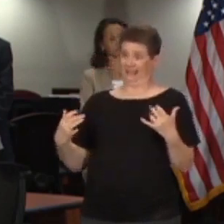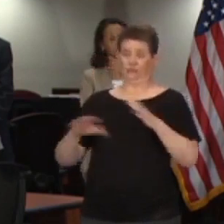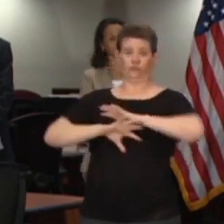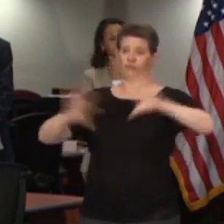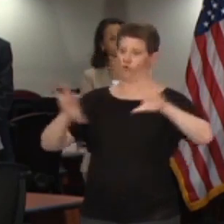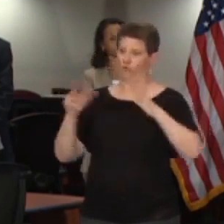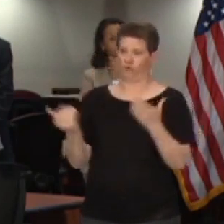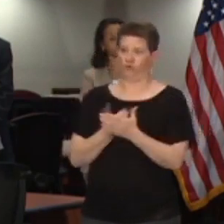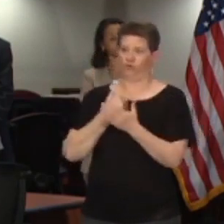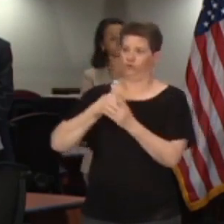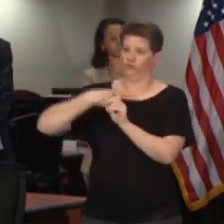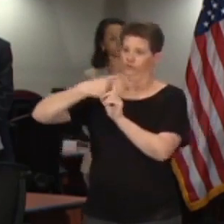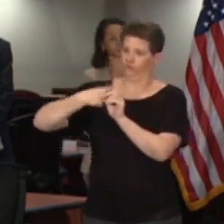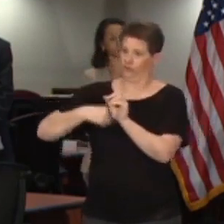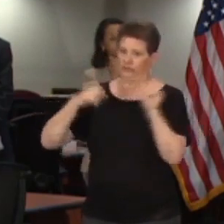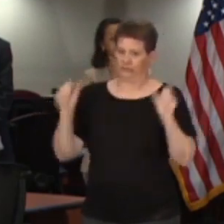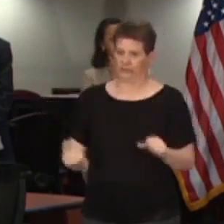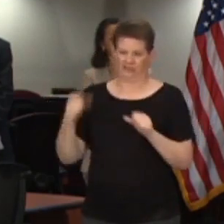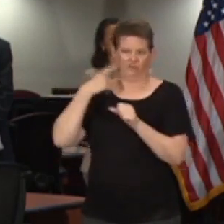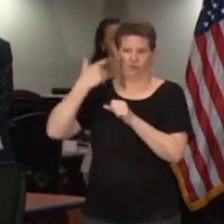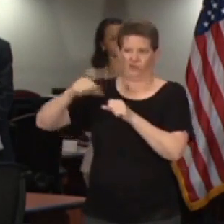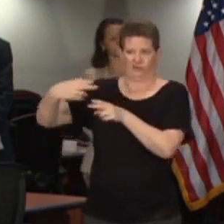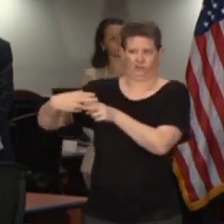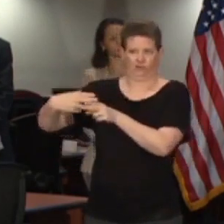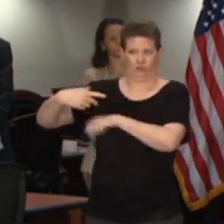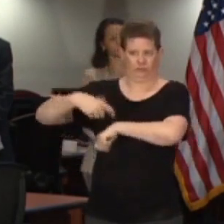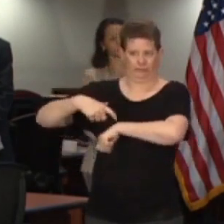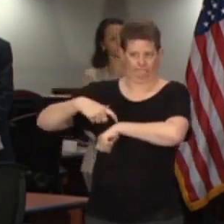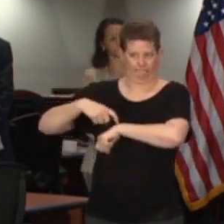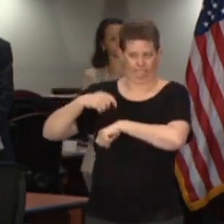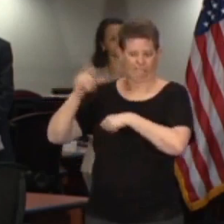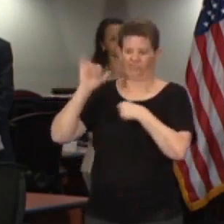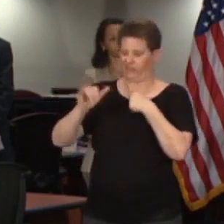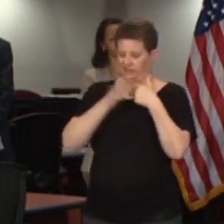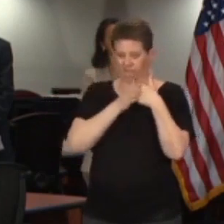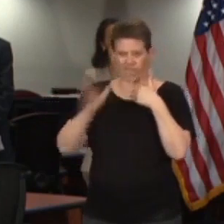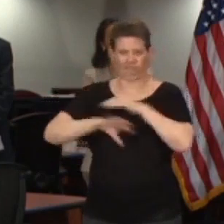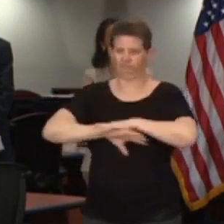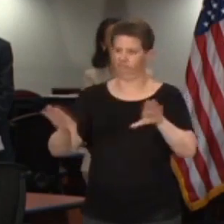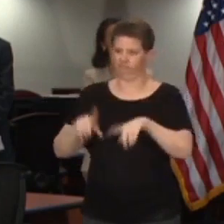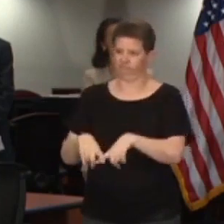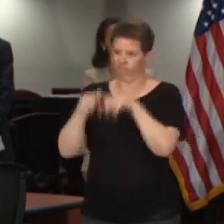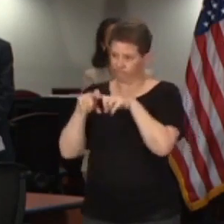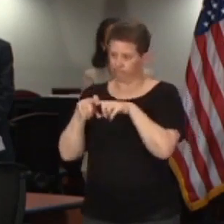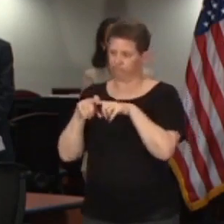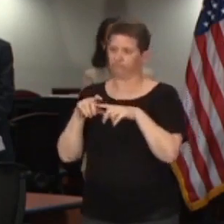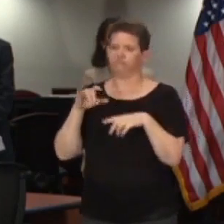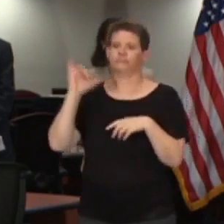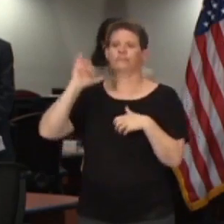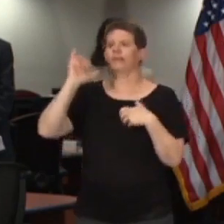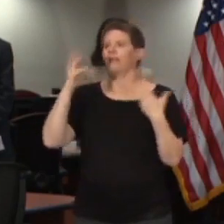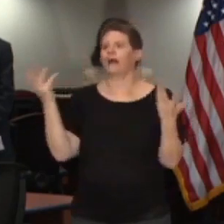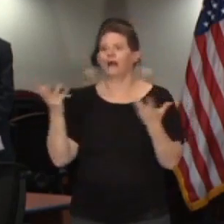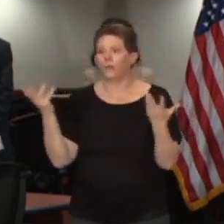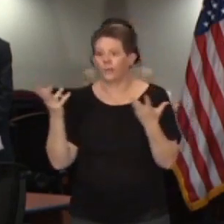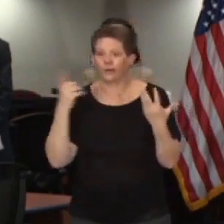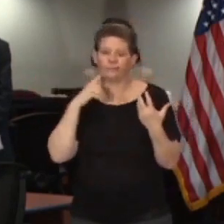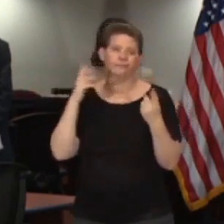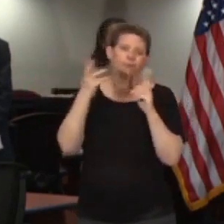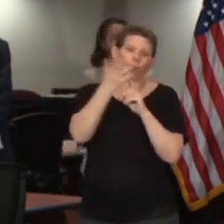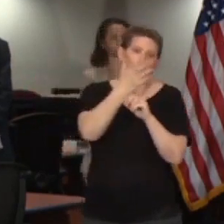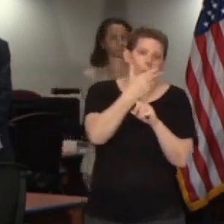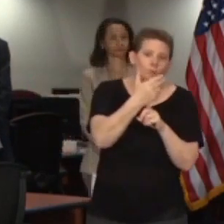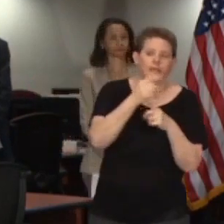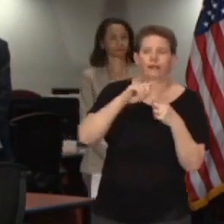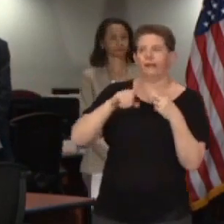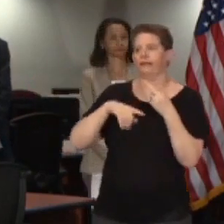new rentals of those places starting right now indefinitely. And that includes hotels, hotels, short-term